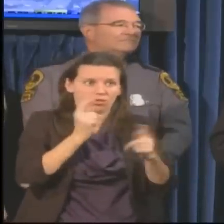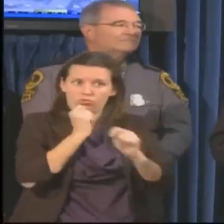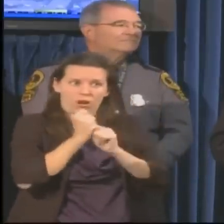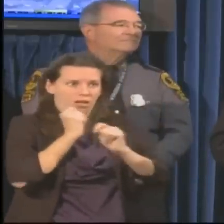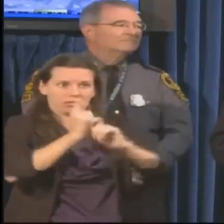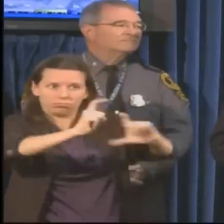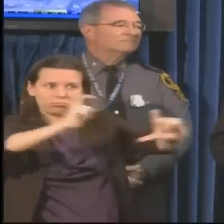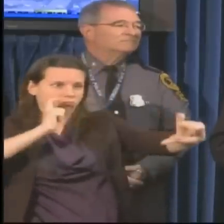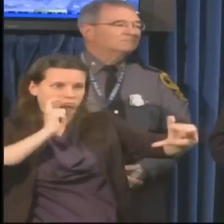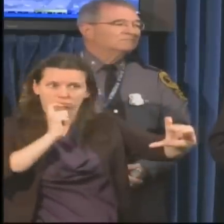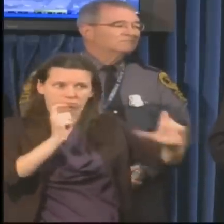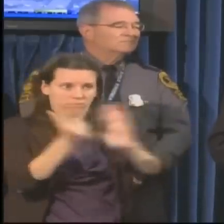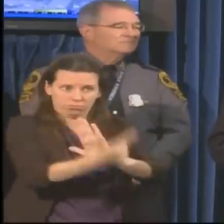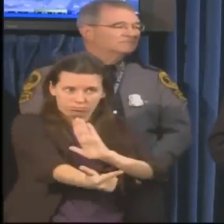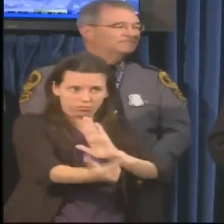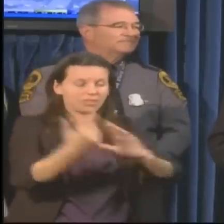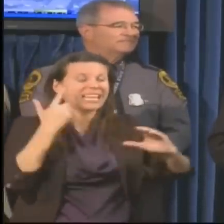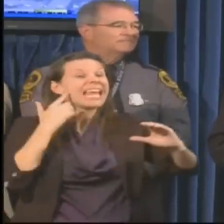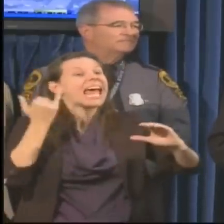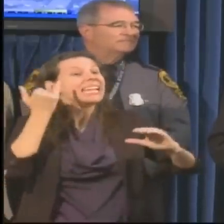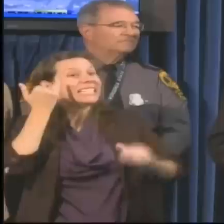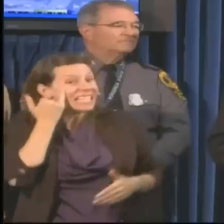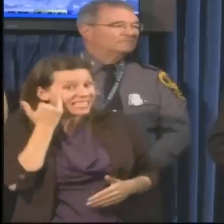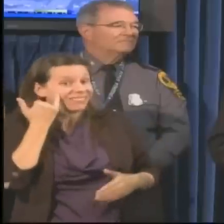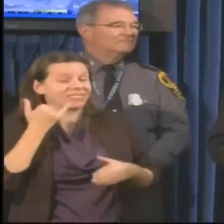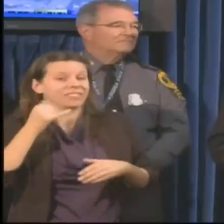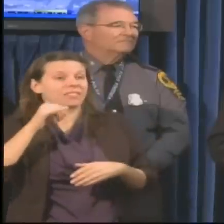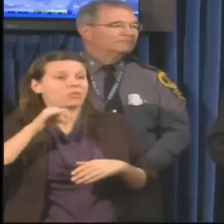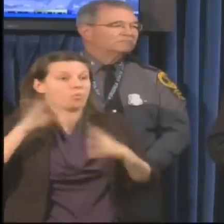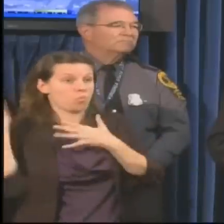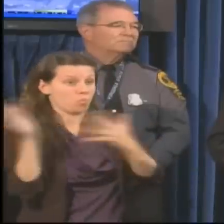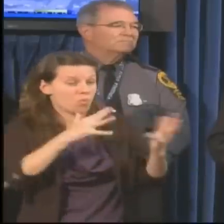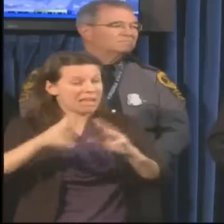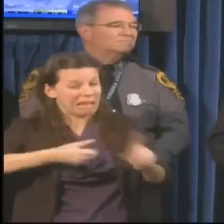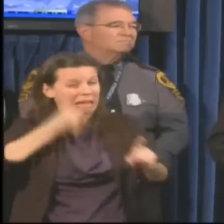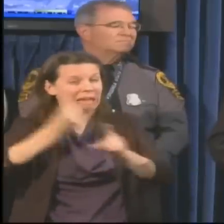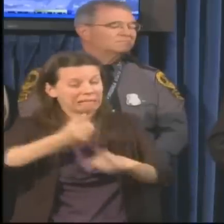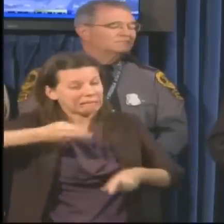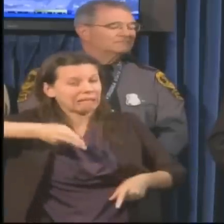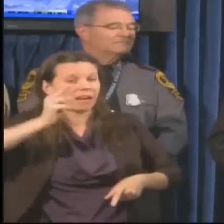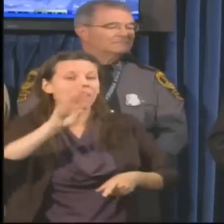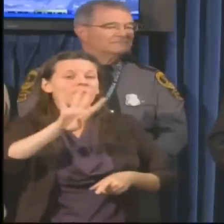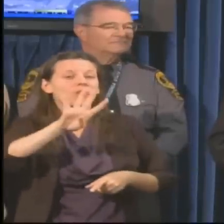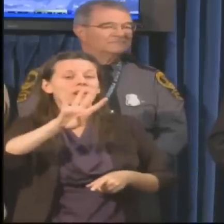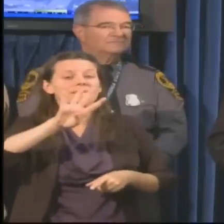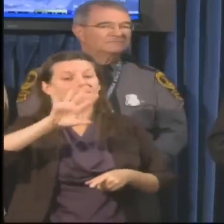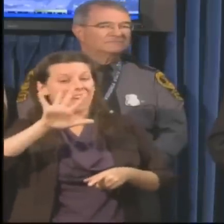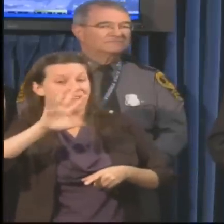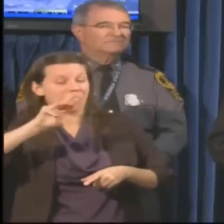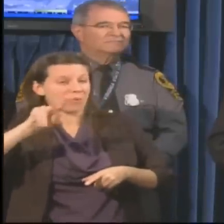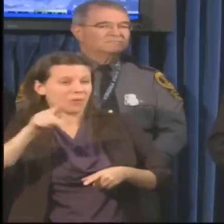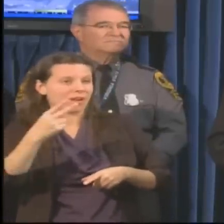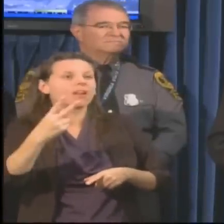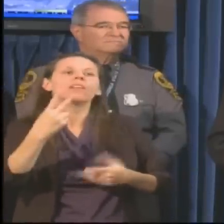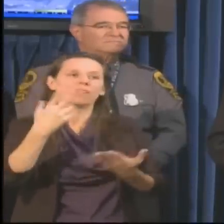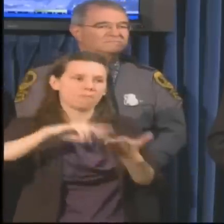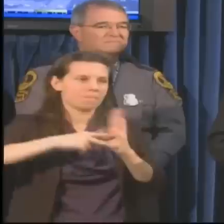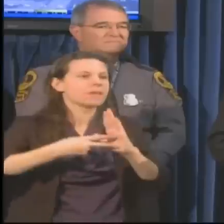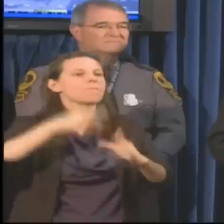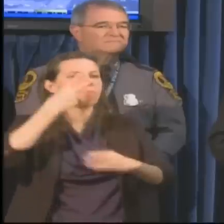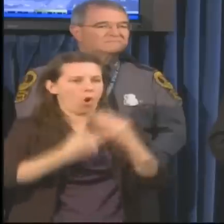in any of those areas down there, those bridges will be closed. But at this point, they're still passable for all